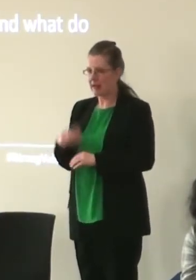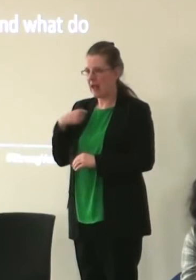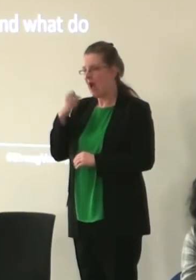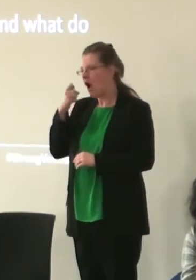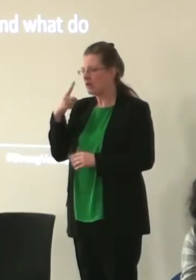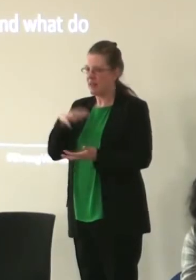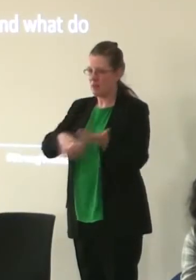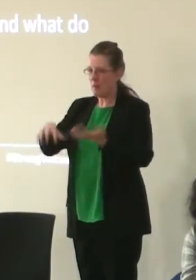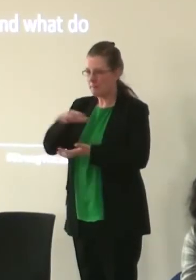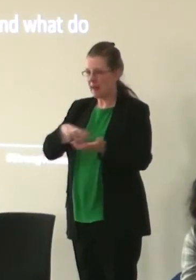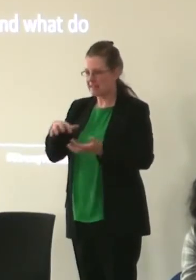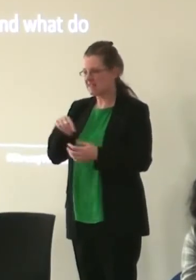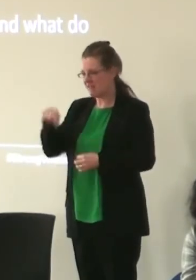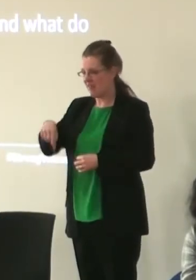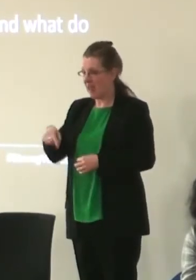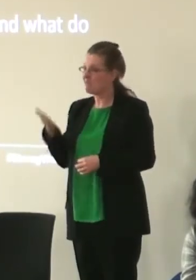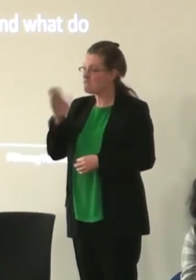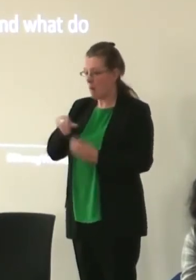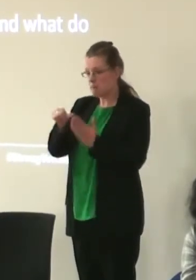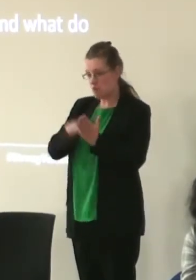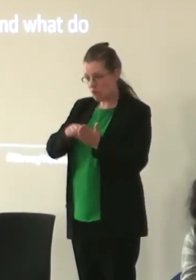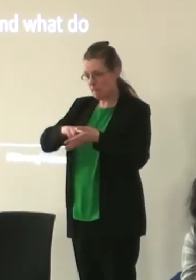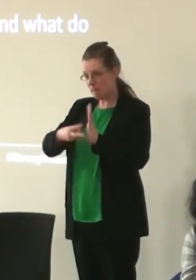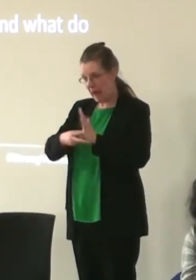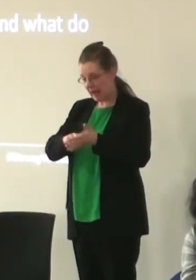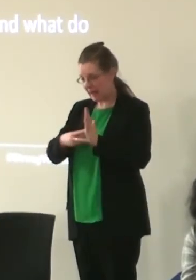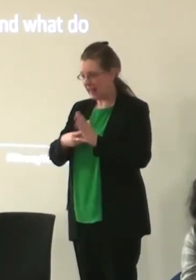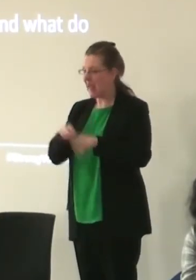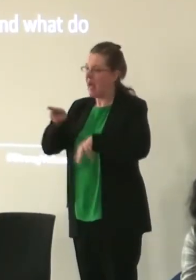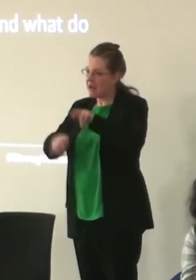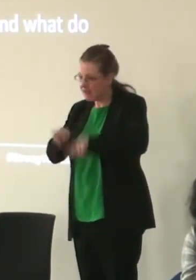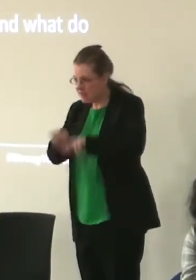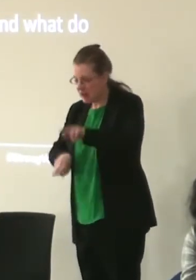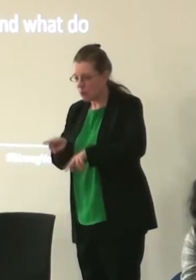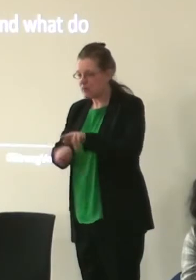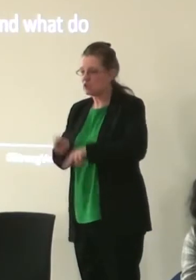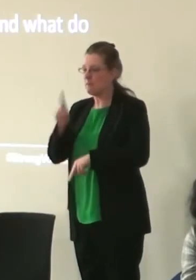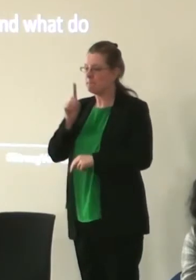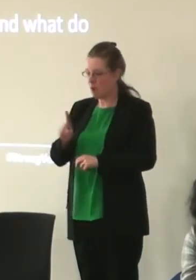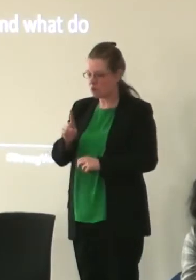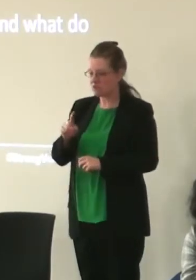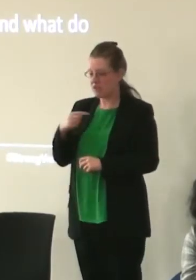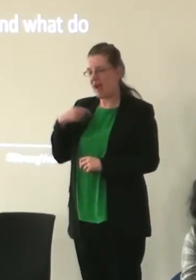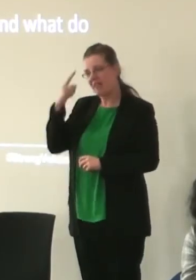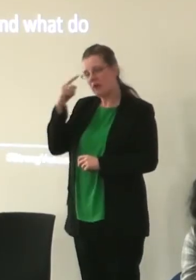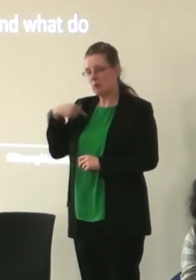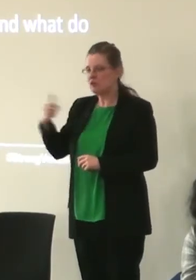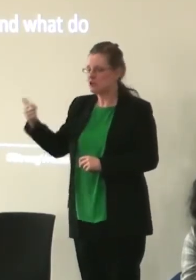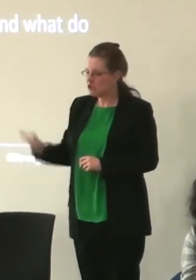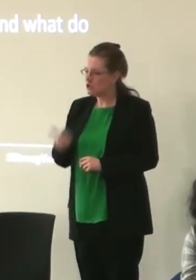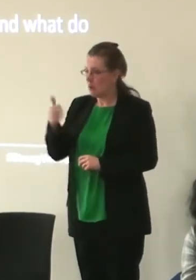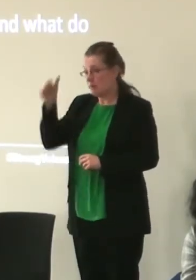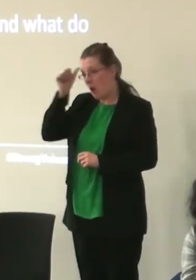the complexities of that from a programme planning point of view and from an evaluation point of view but I think we should also be